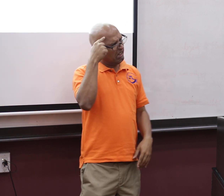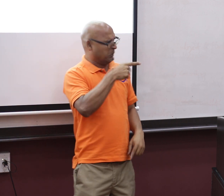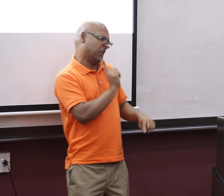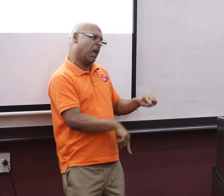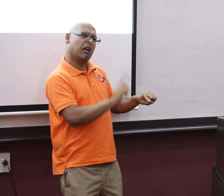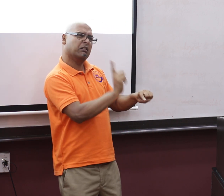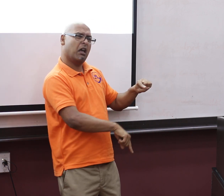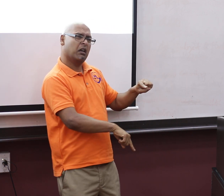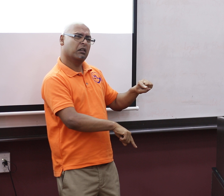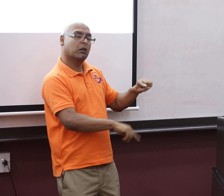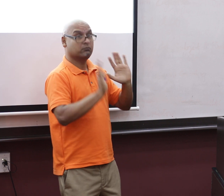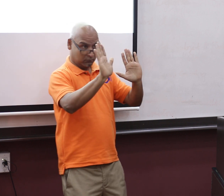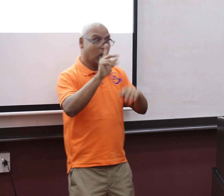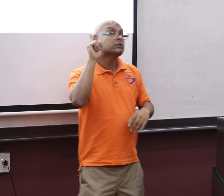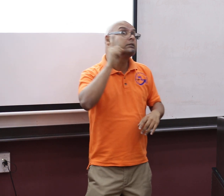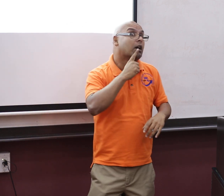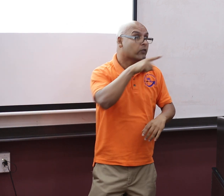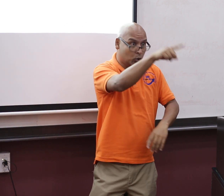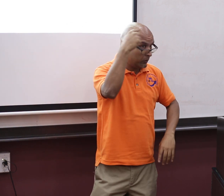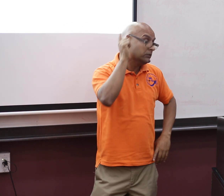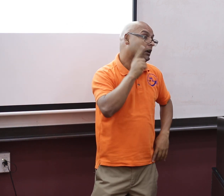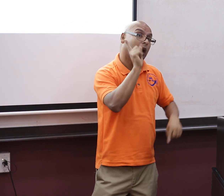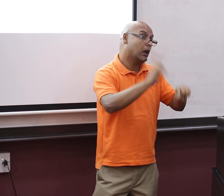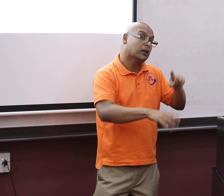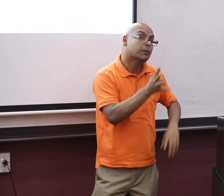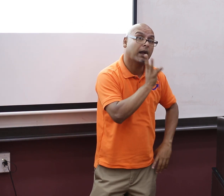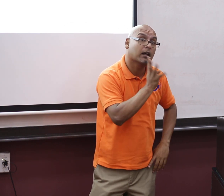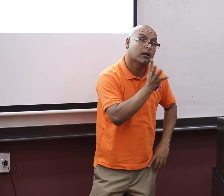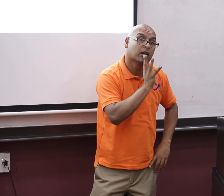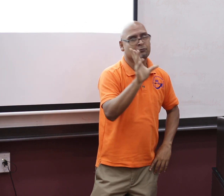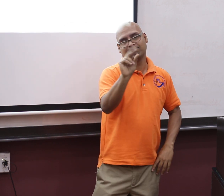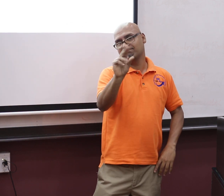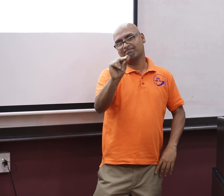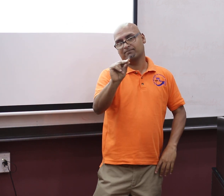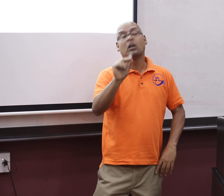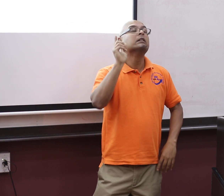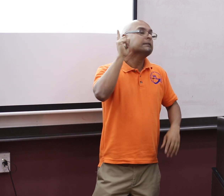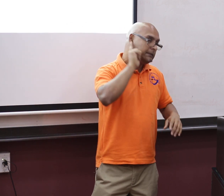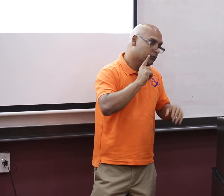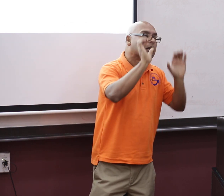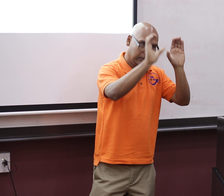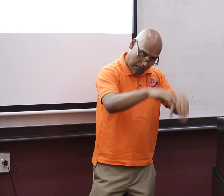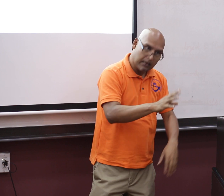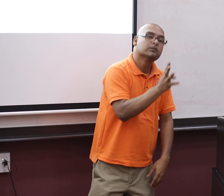broken ear. That we can't do things, and we focus on what is wrong. It's not even true that Deaf people can't speak.